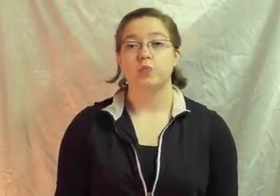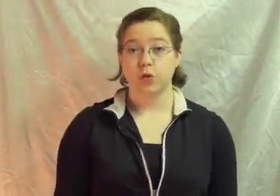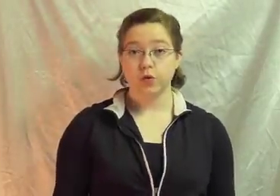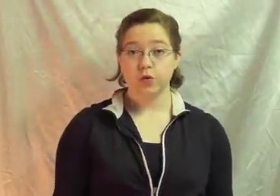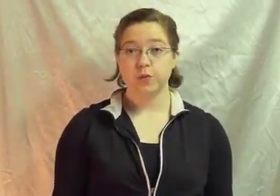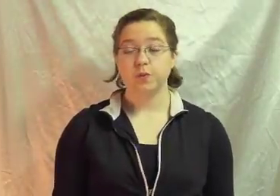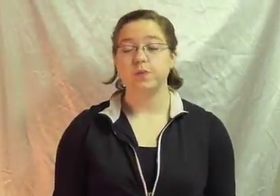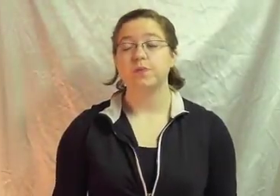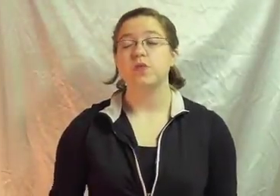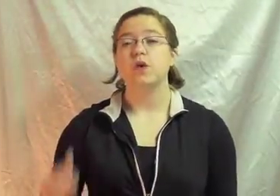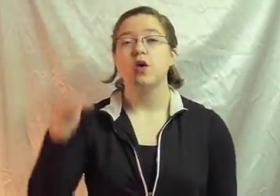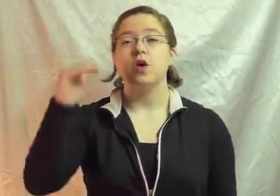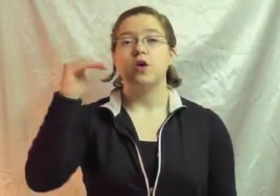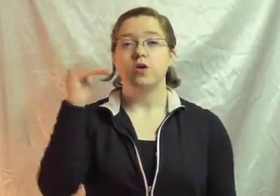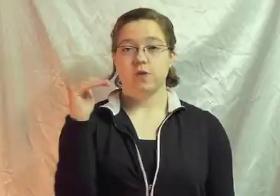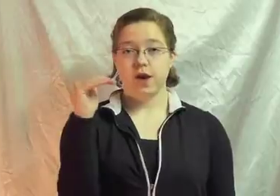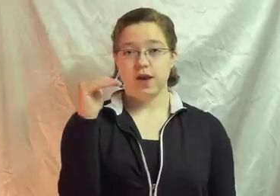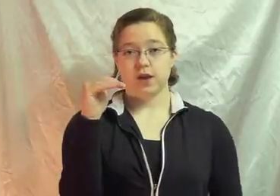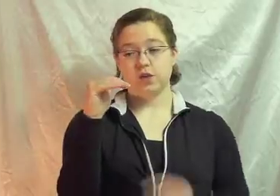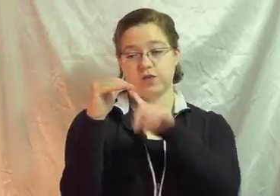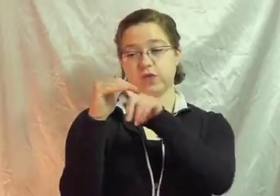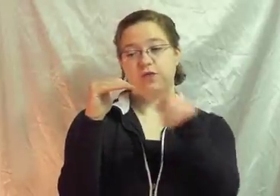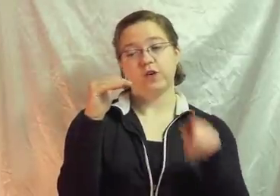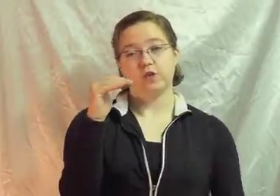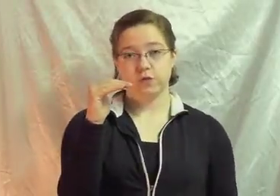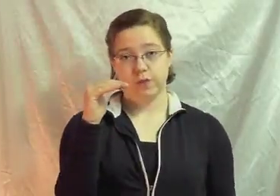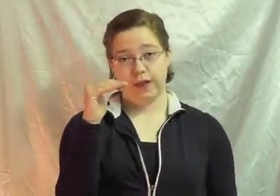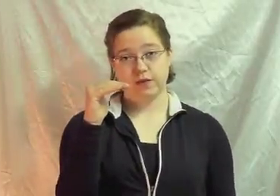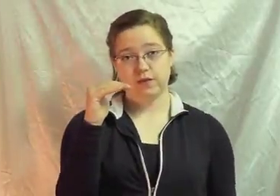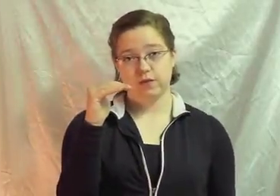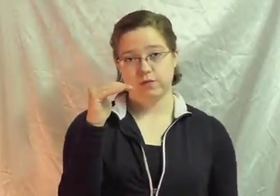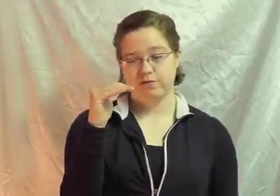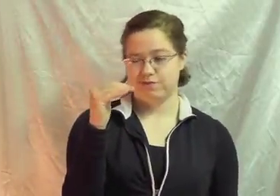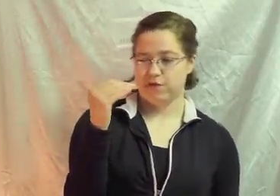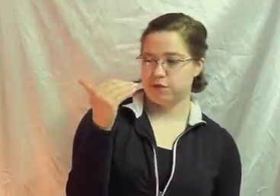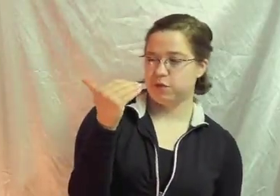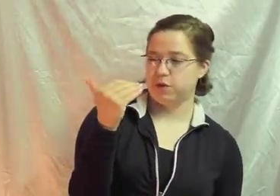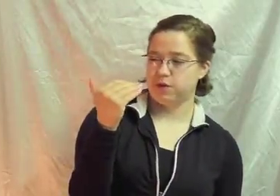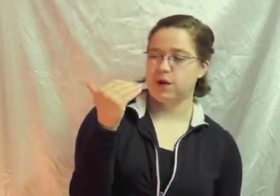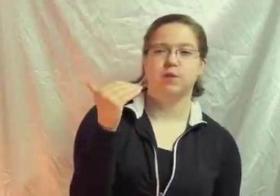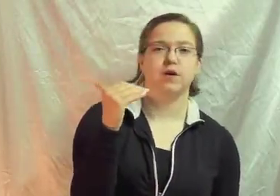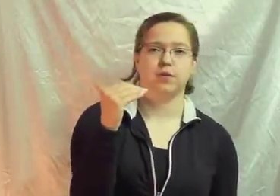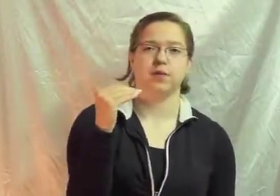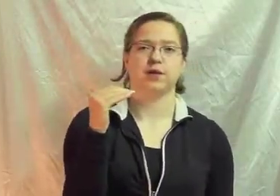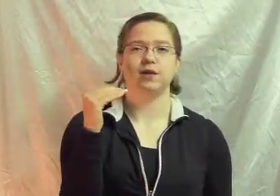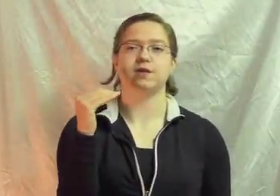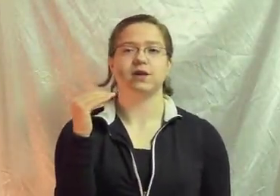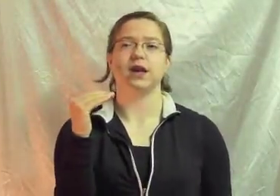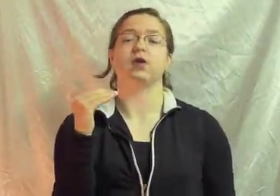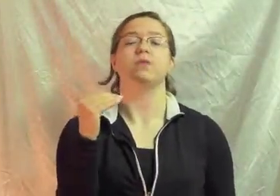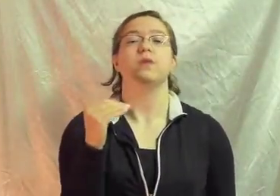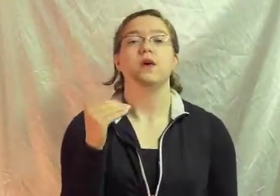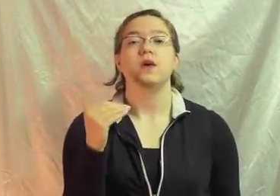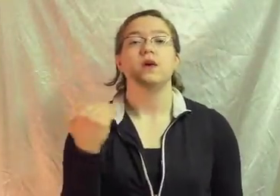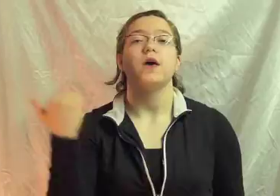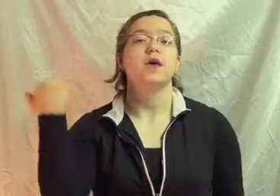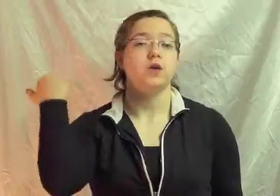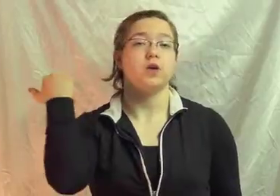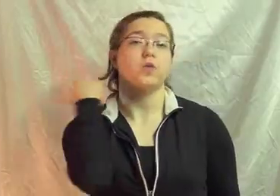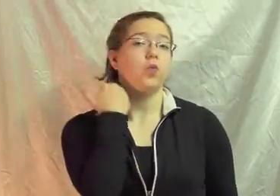Broke Your right hand Your forefingers are bent Never really mind about your thumb It can stick out And you're going to